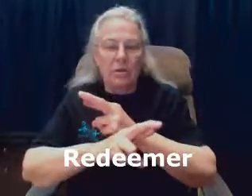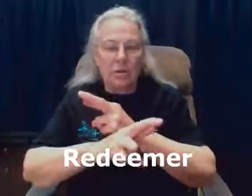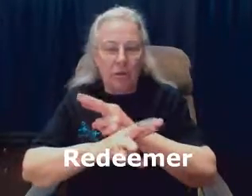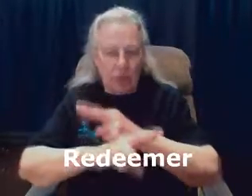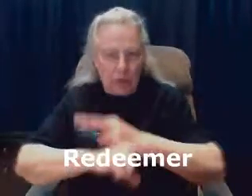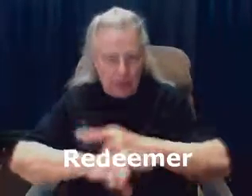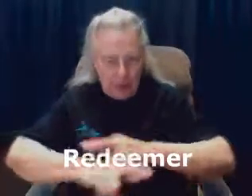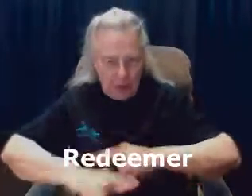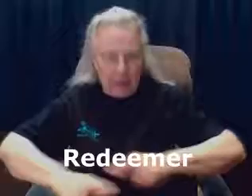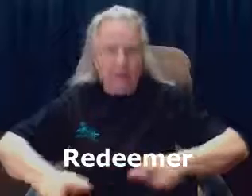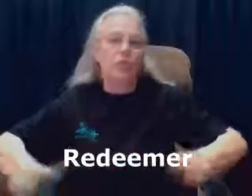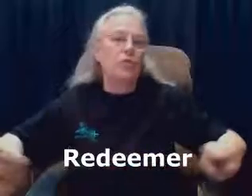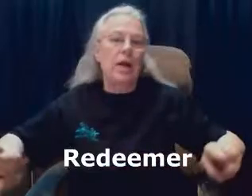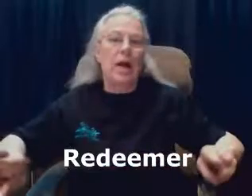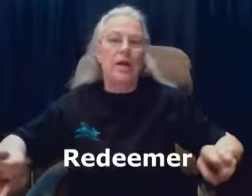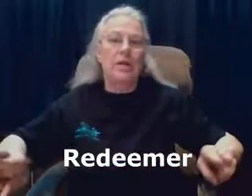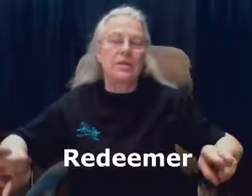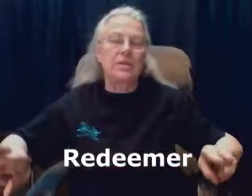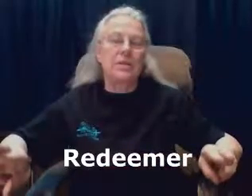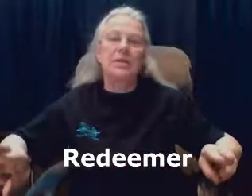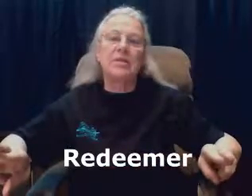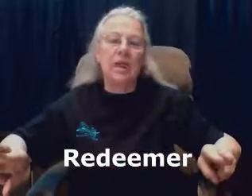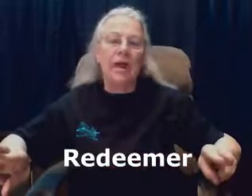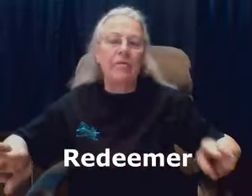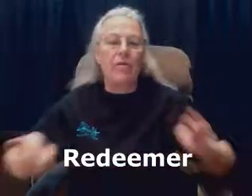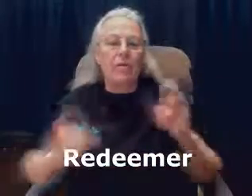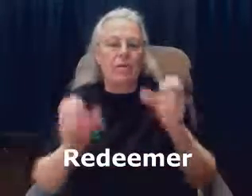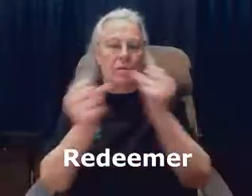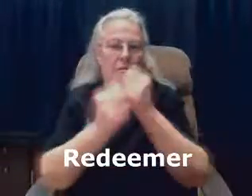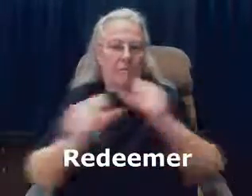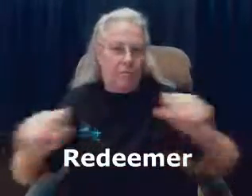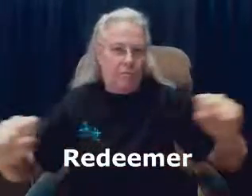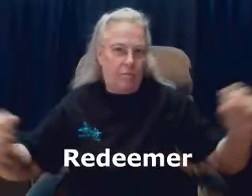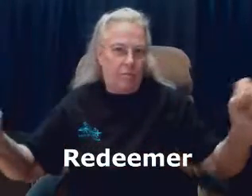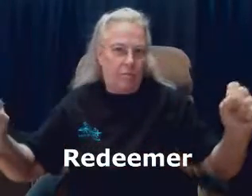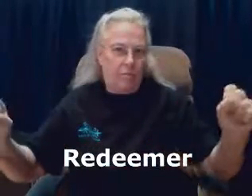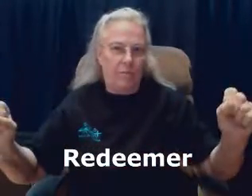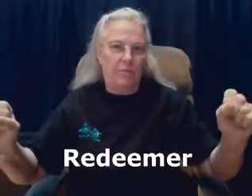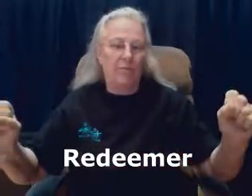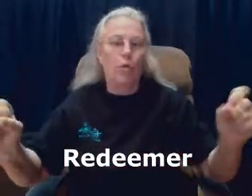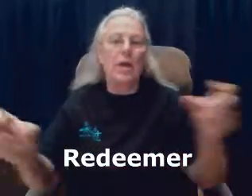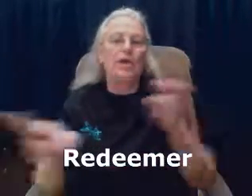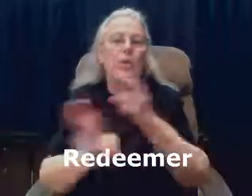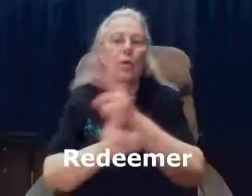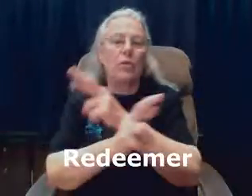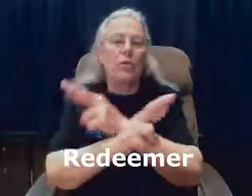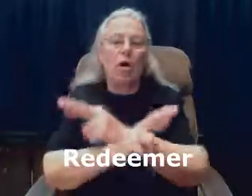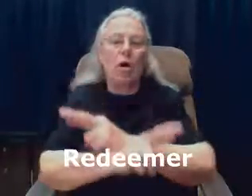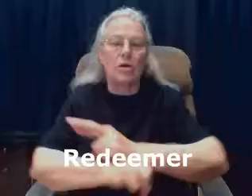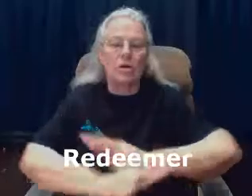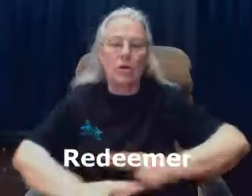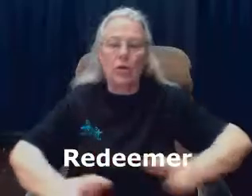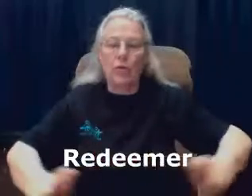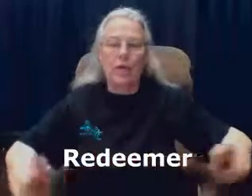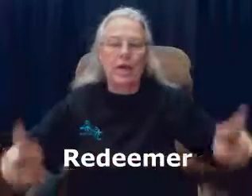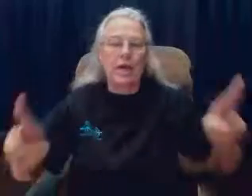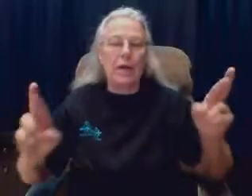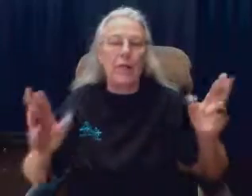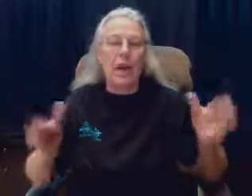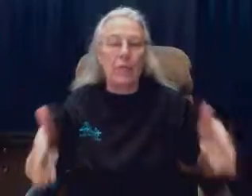bring it straight out. It's in the save formation, but with the R's. Redeem and